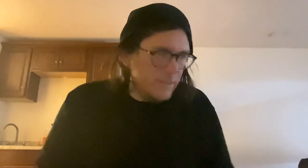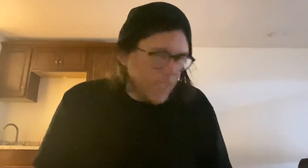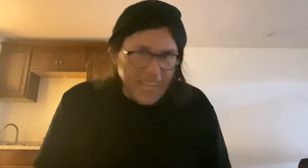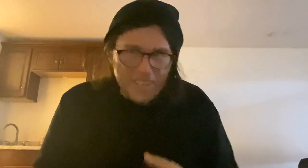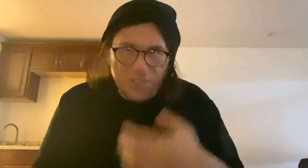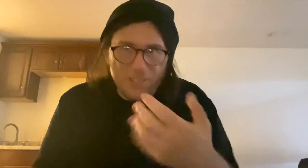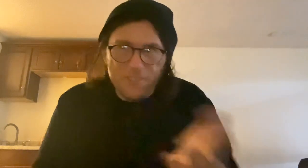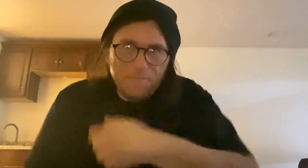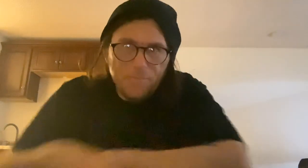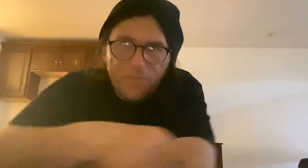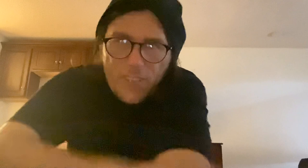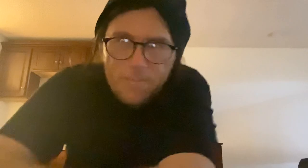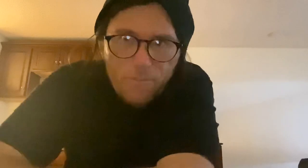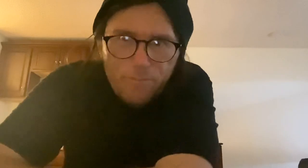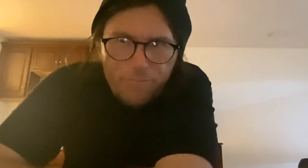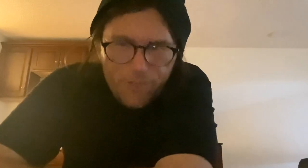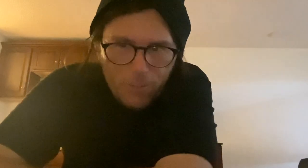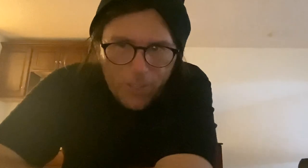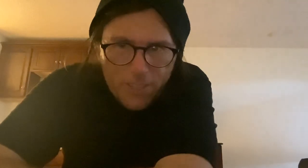And just deal with this.